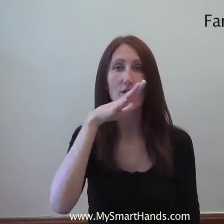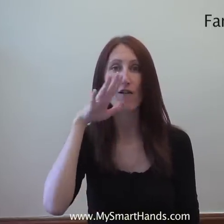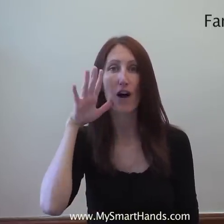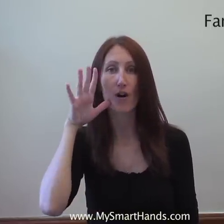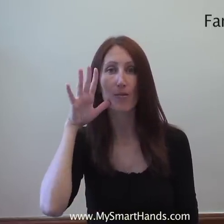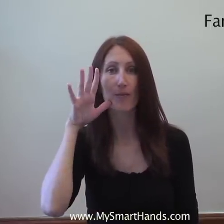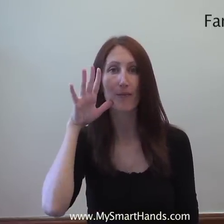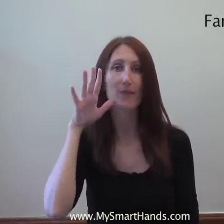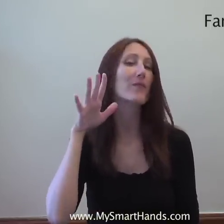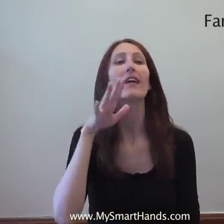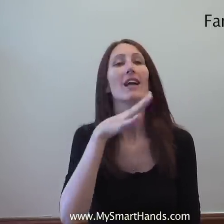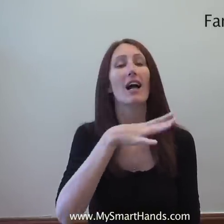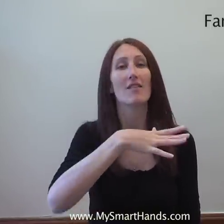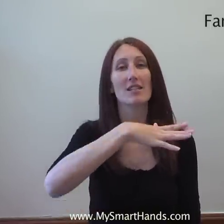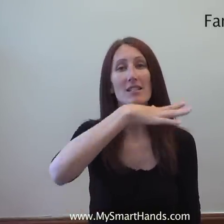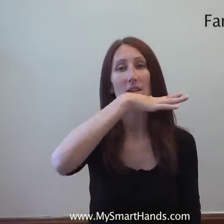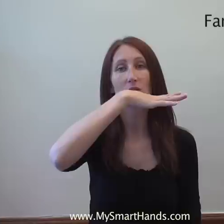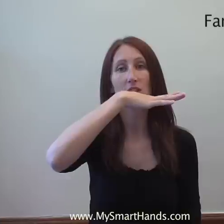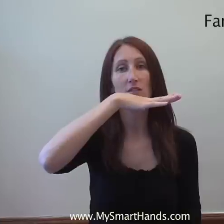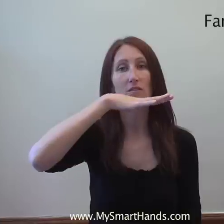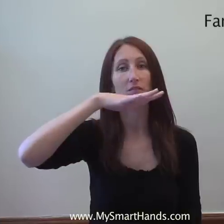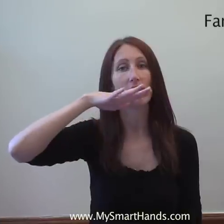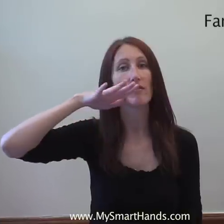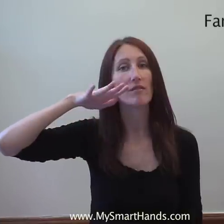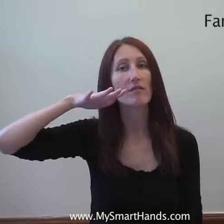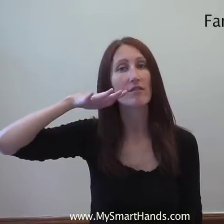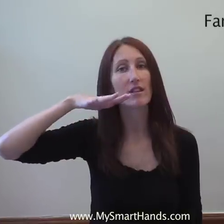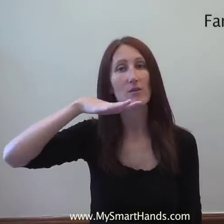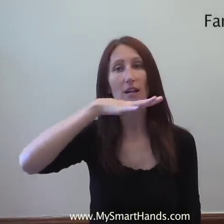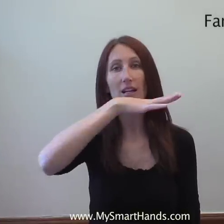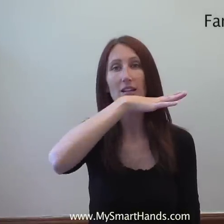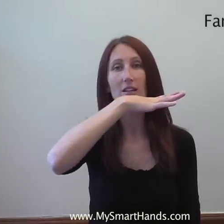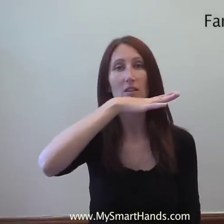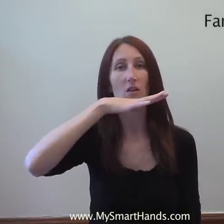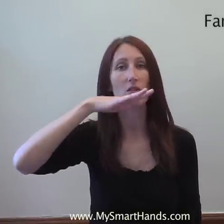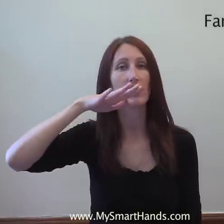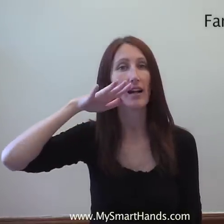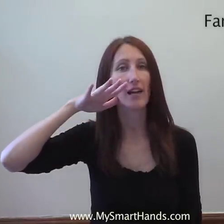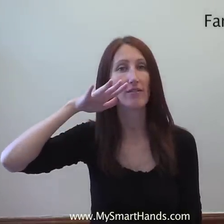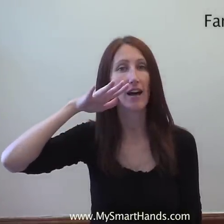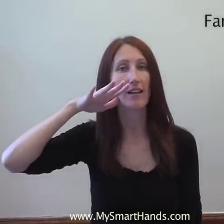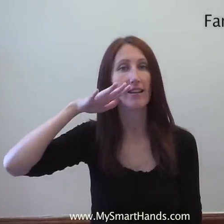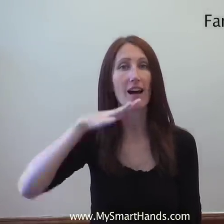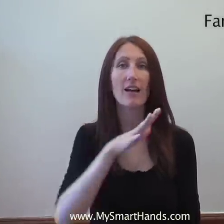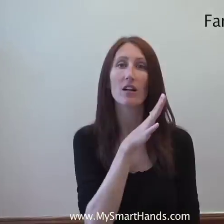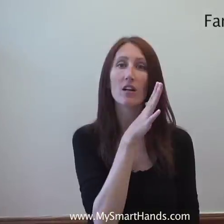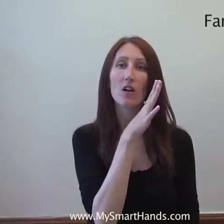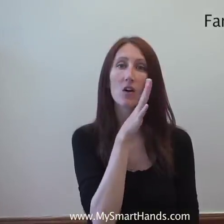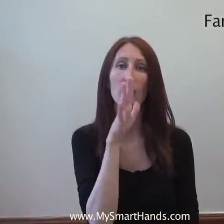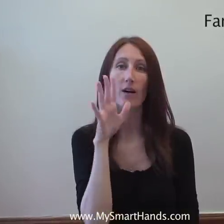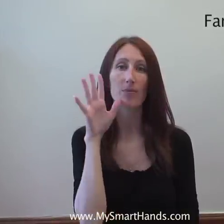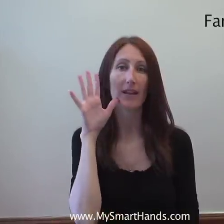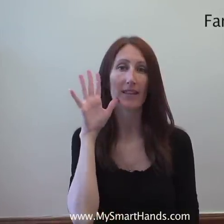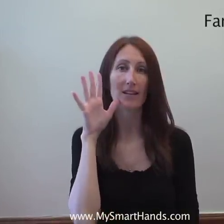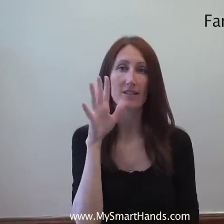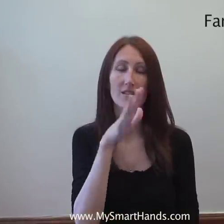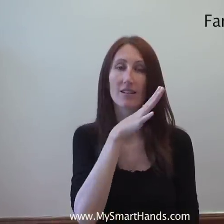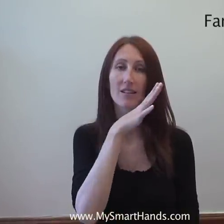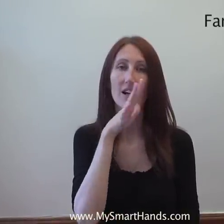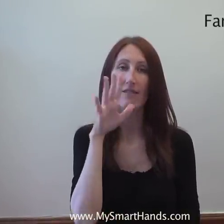Farm. I've seen it done where you do it this way, holding your hand flat like that, or up like this. I've